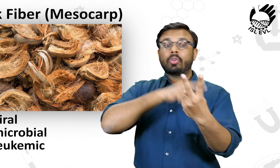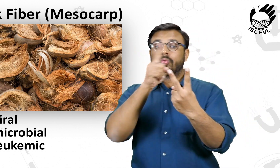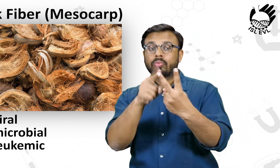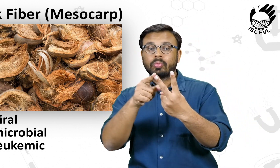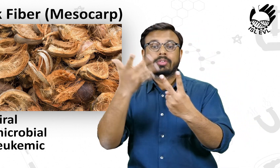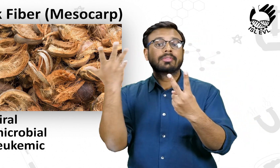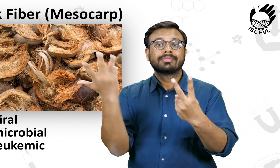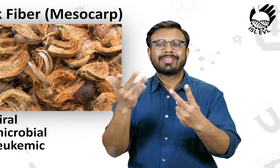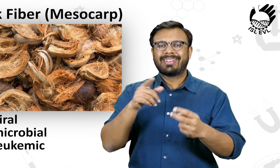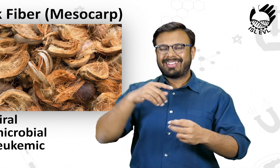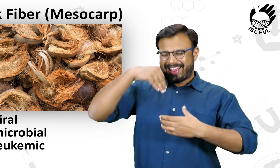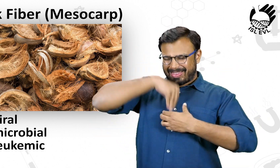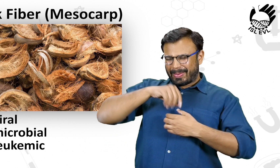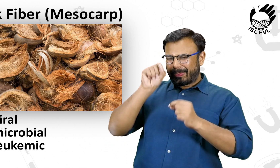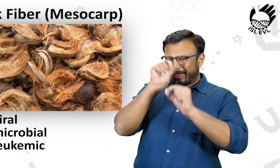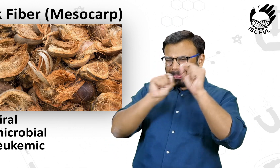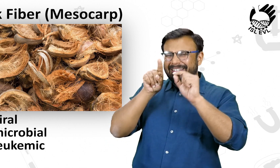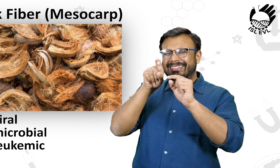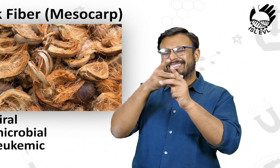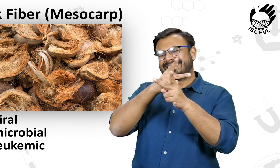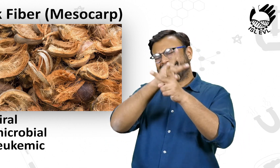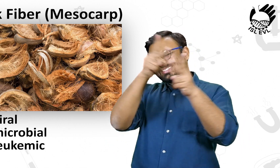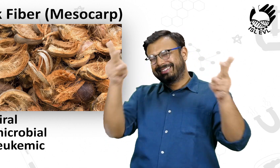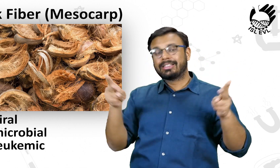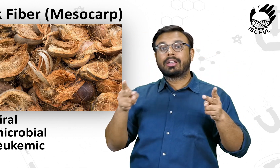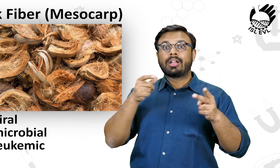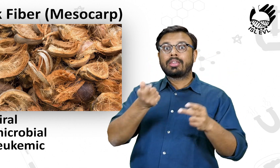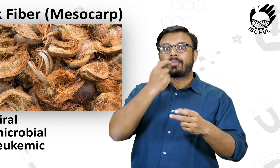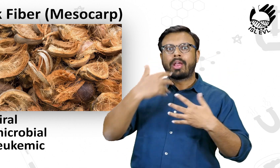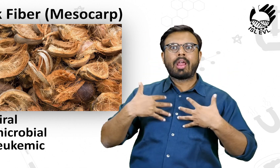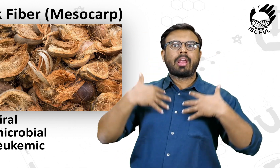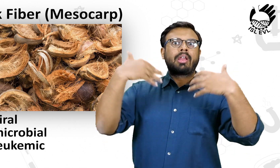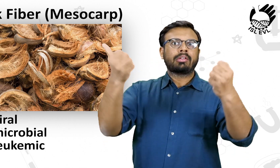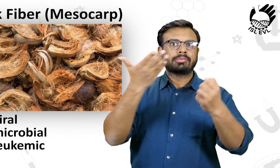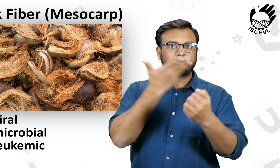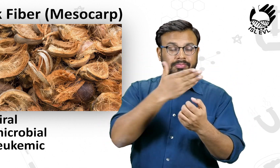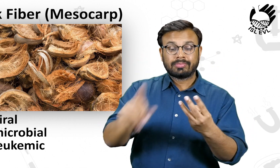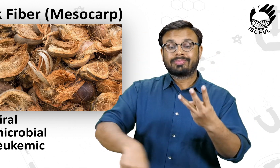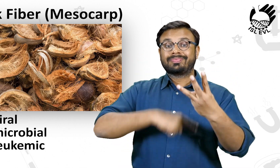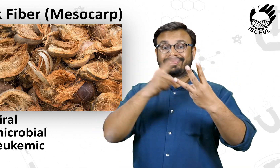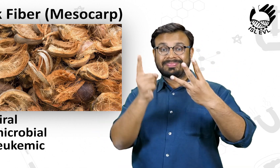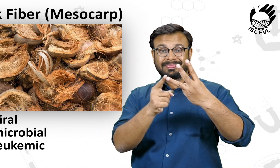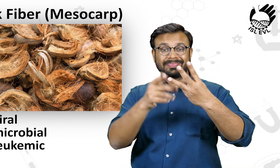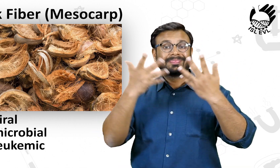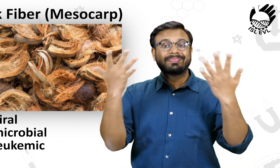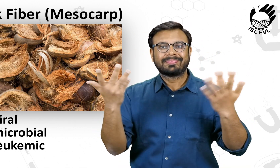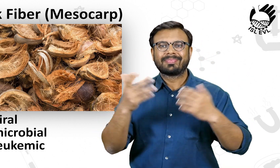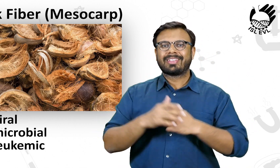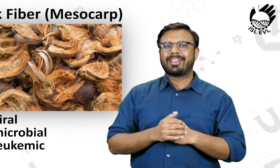as well as anti-leukemic.